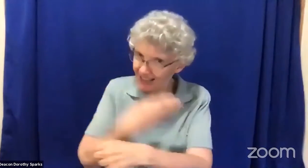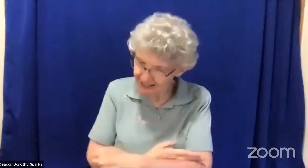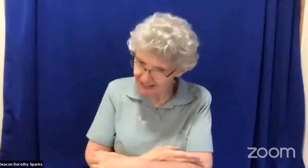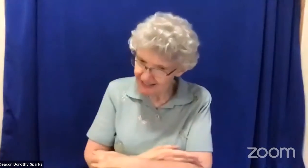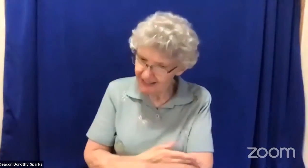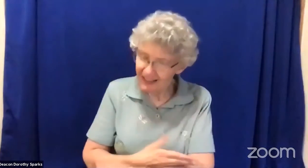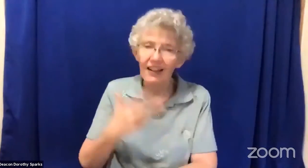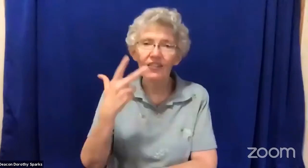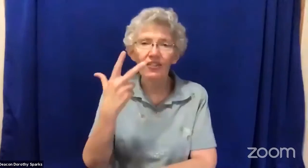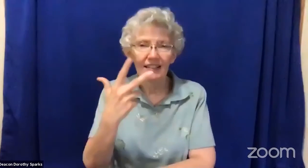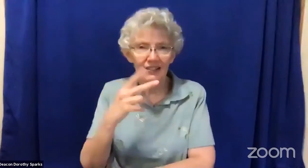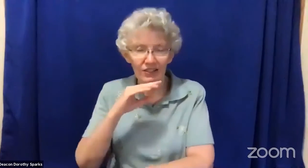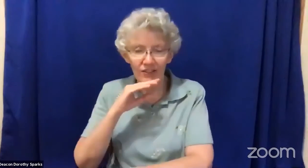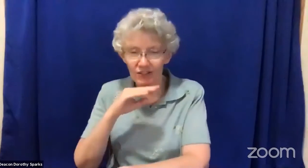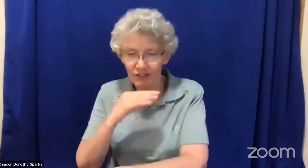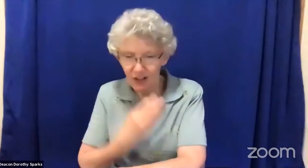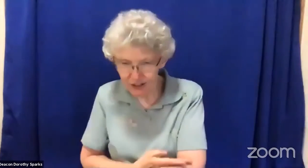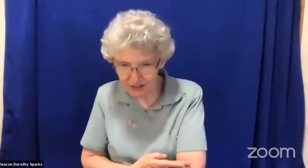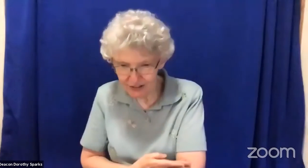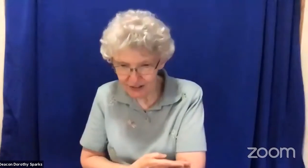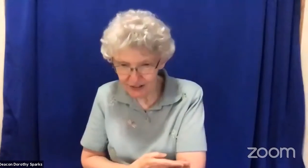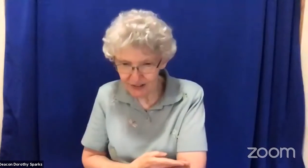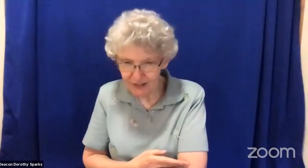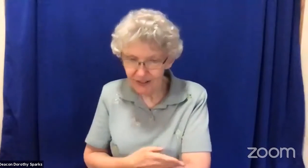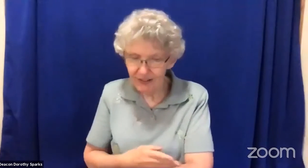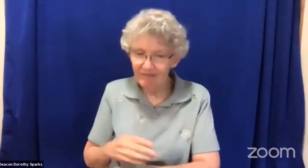Job had seven sons and three daughters